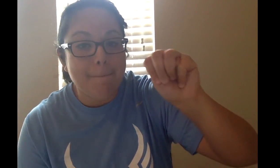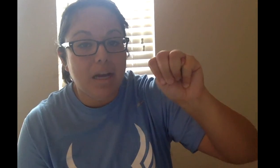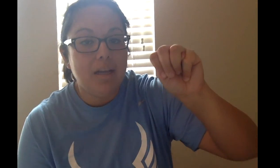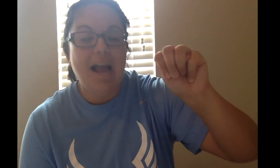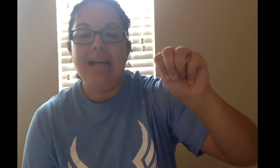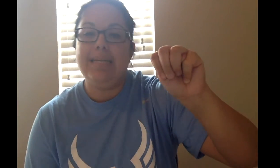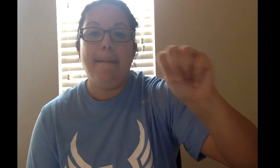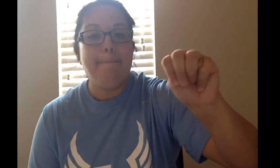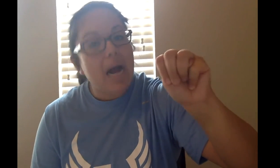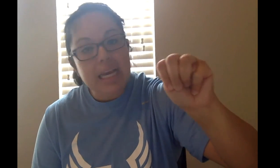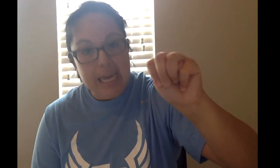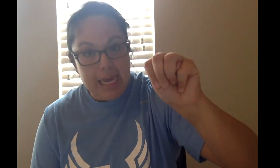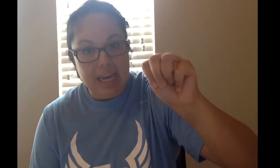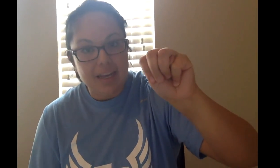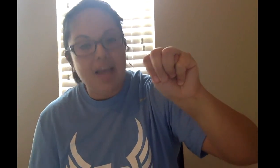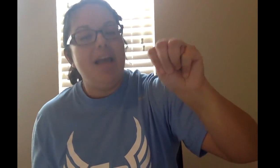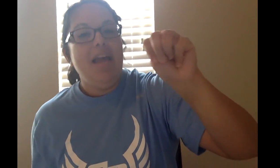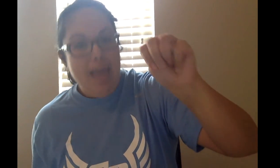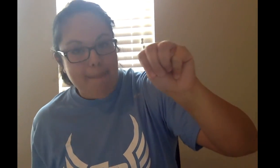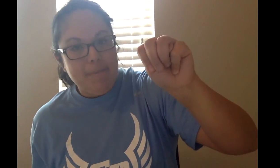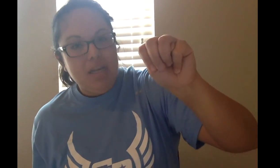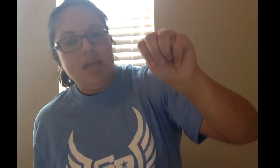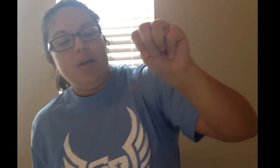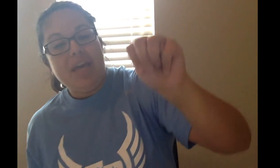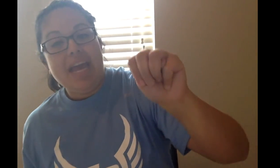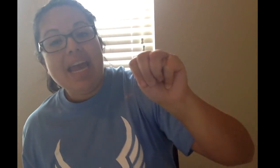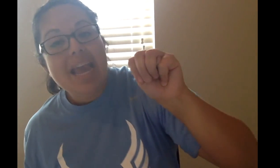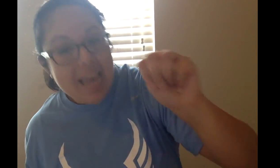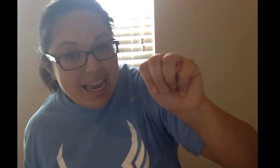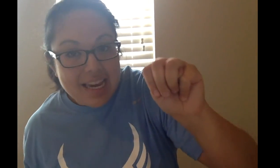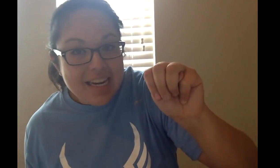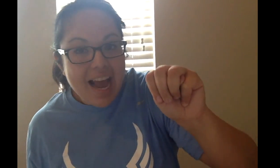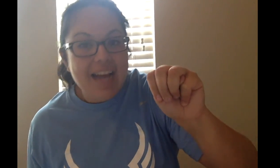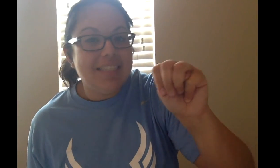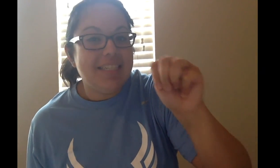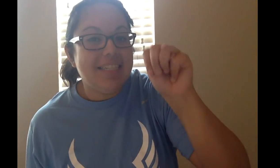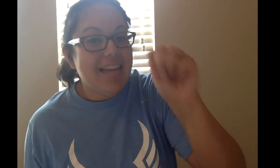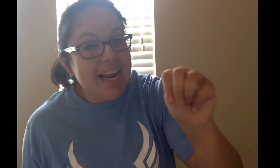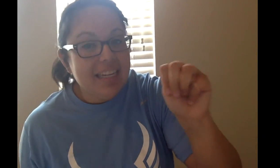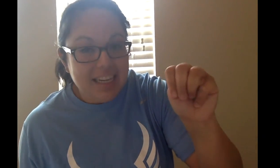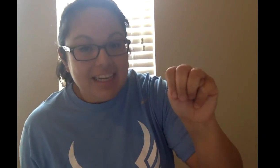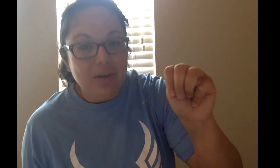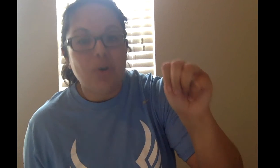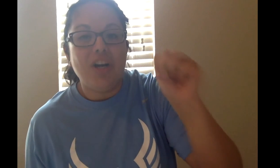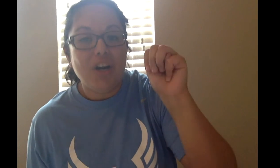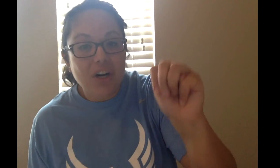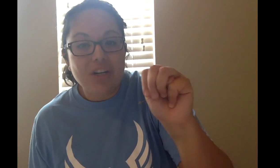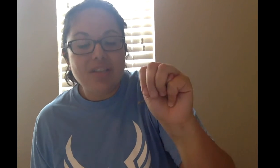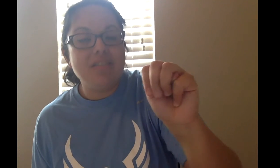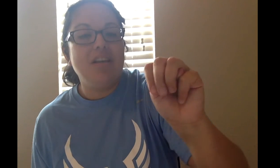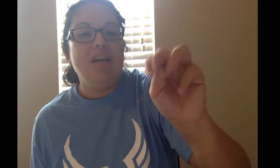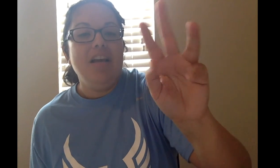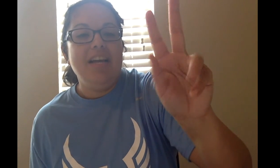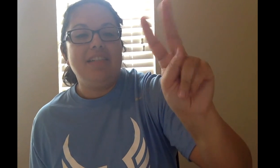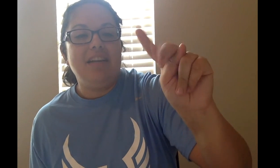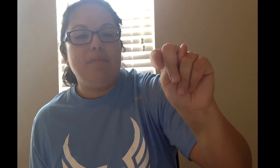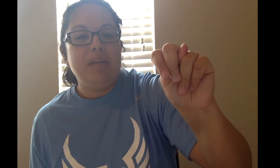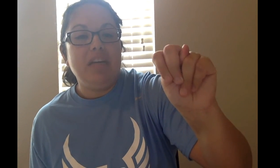as in monkey. M. Okay. N as in nanny or nurse, it's going to be